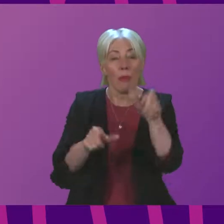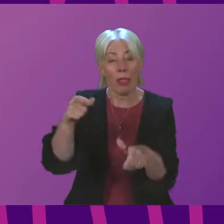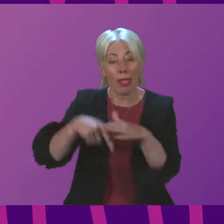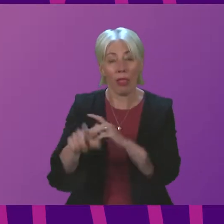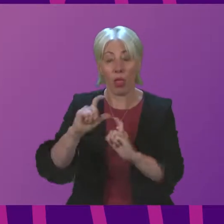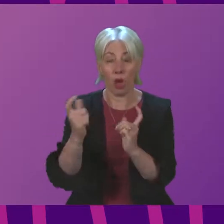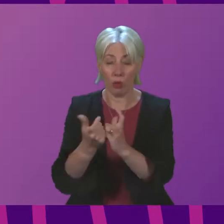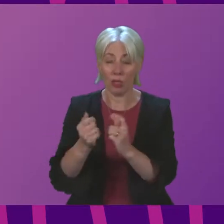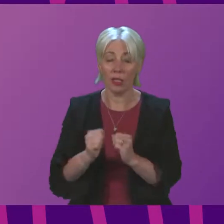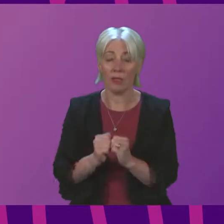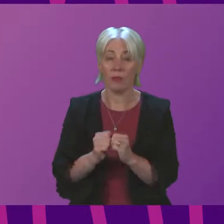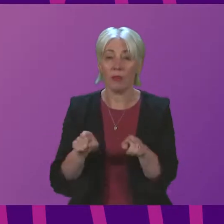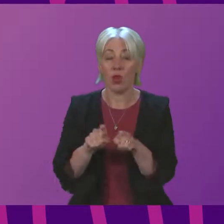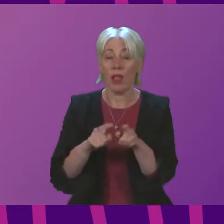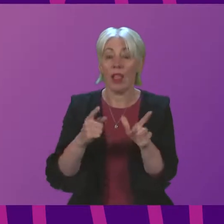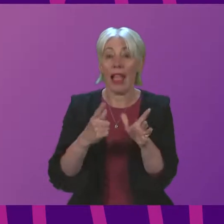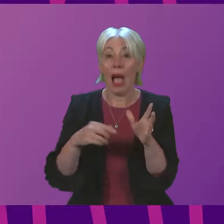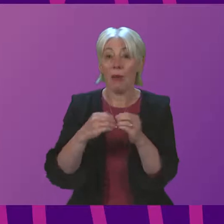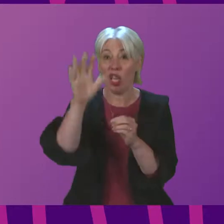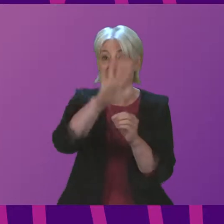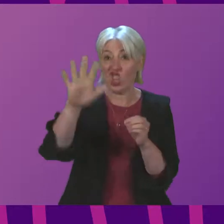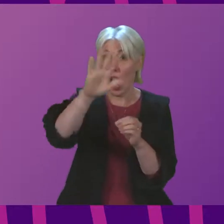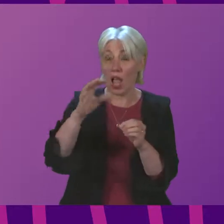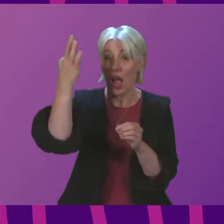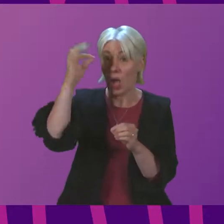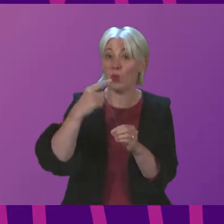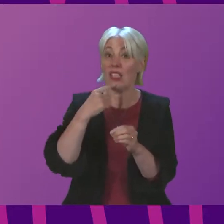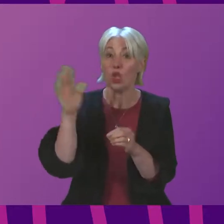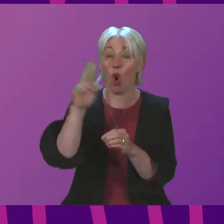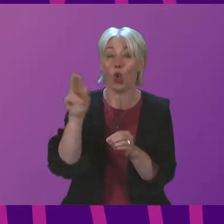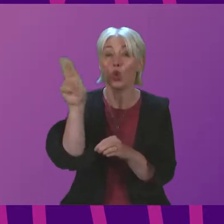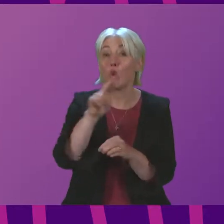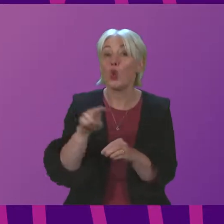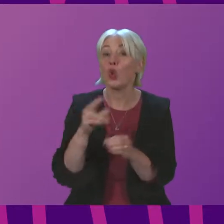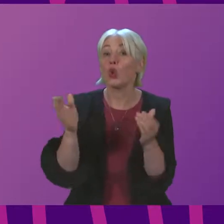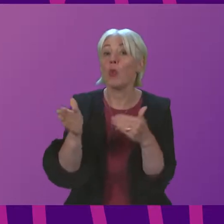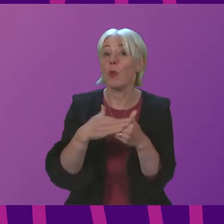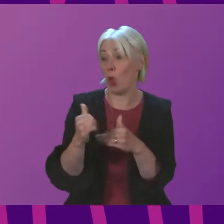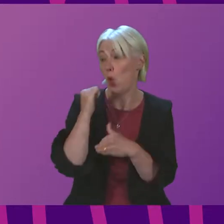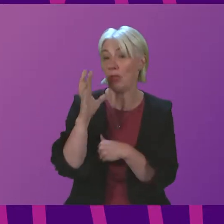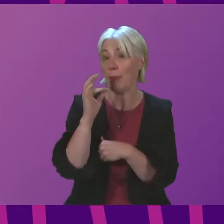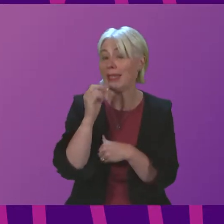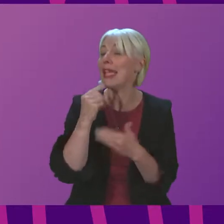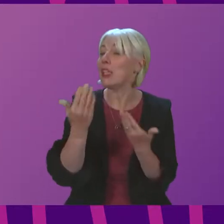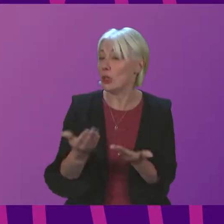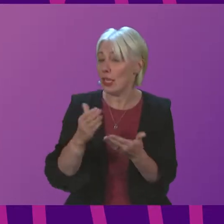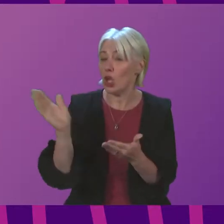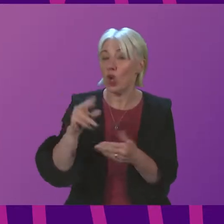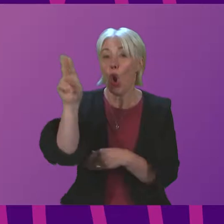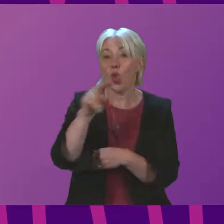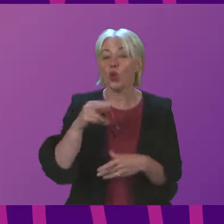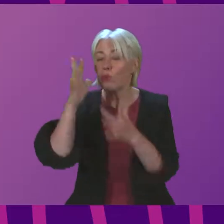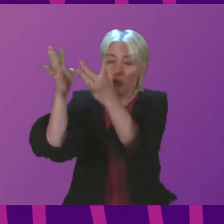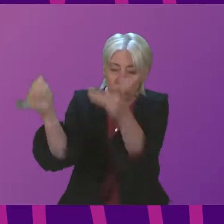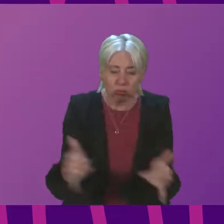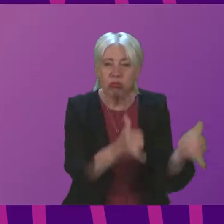Aberdeenshire Council confirmed all 170 schools will be closed on Monday and today, and all schools have been checked for storm damage, access